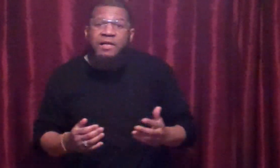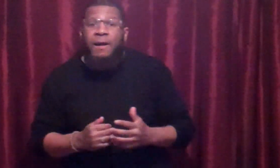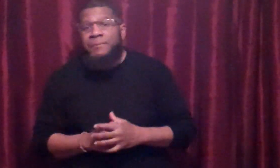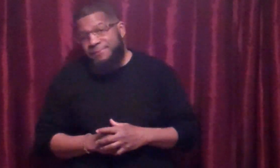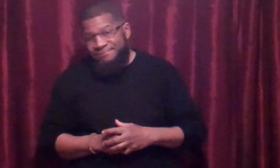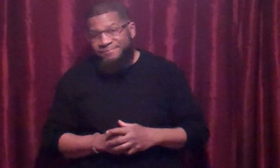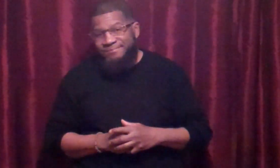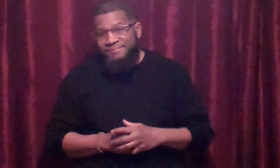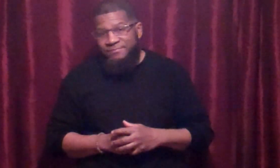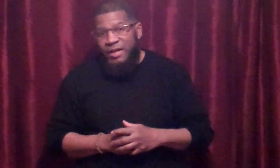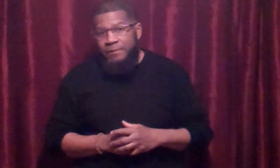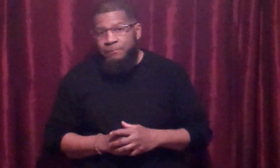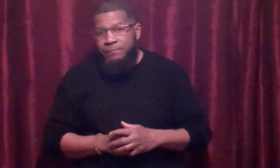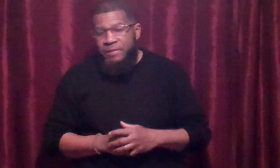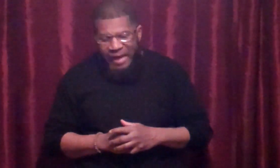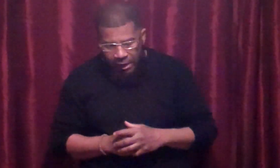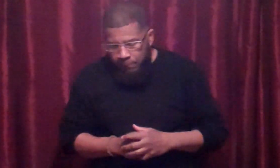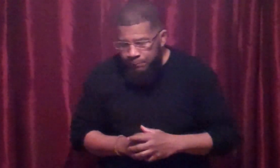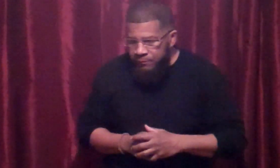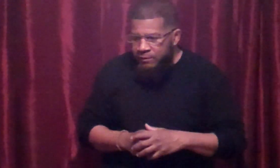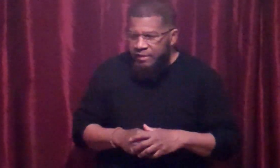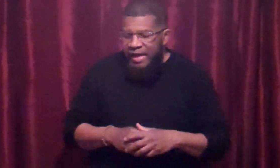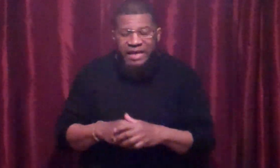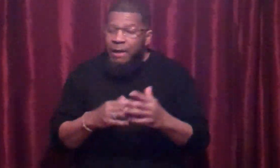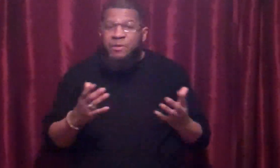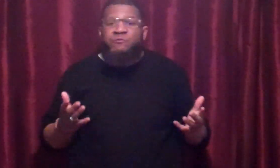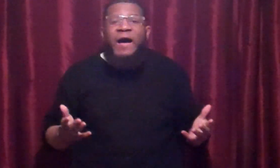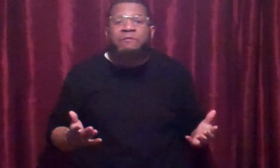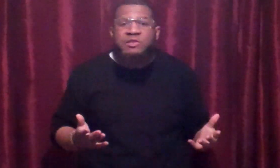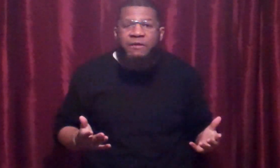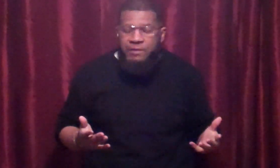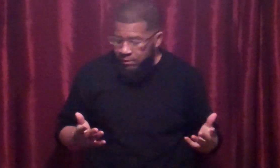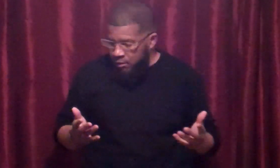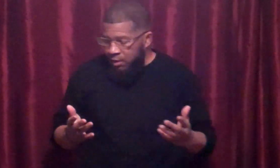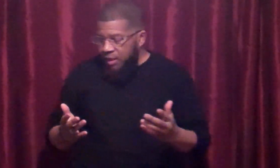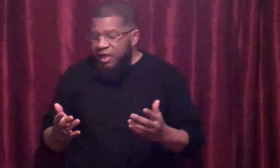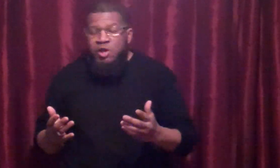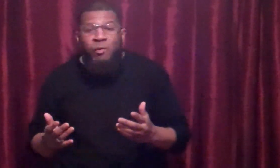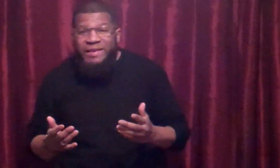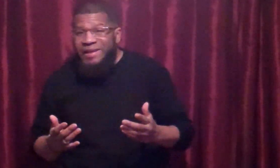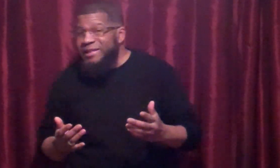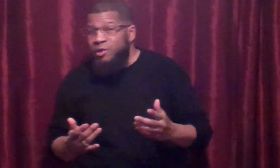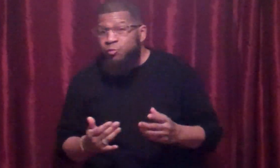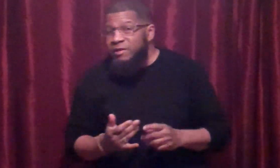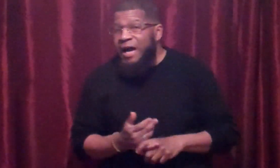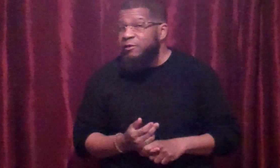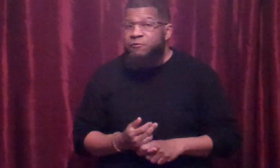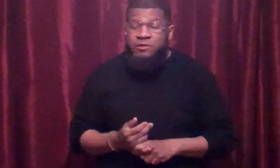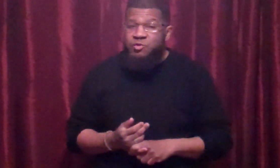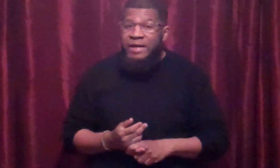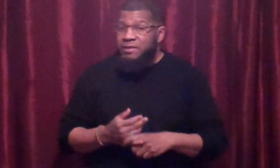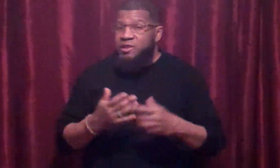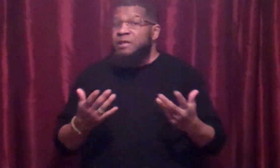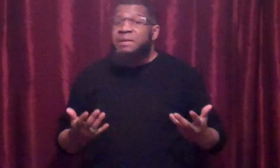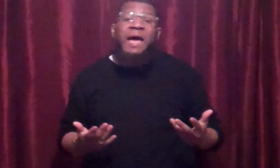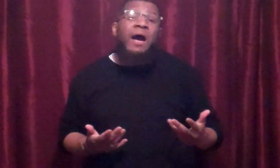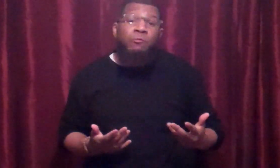up, right? Now, had I been 5'7", he quite likely would not have tried to take me down.